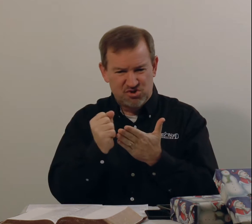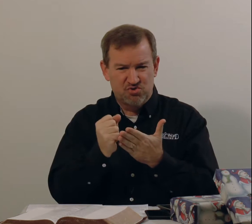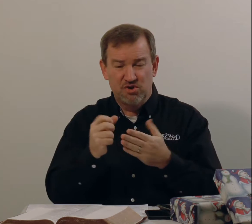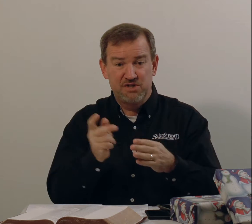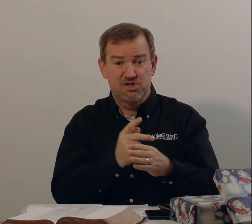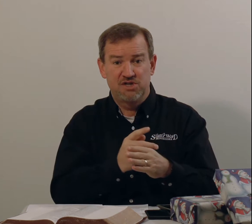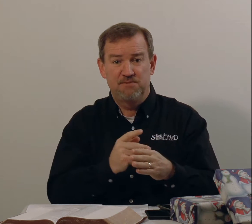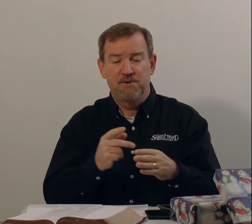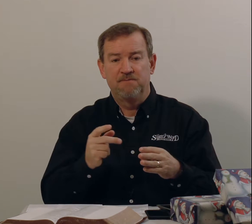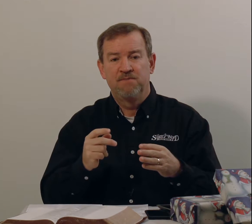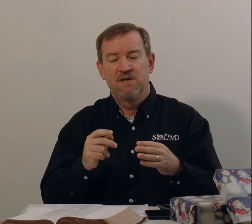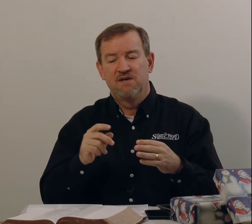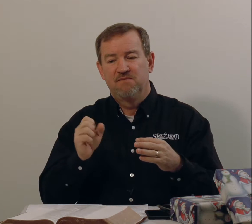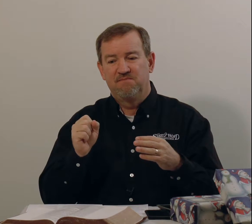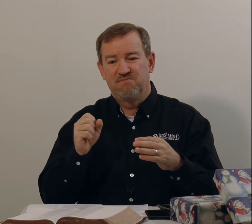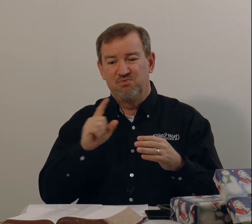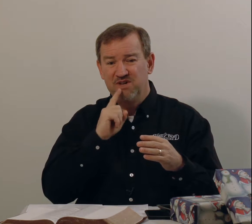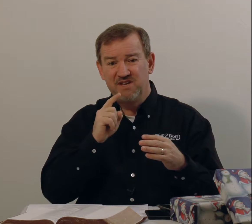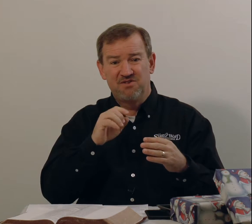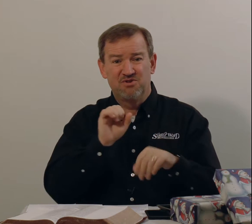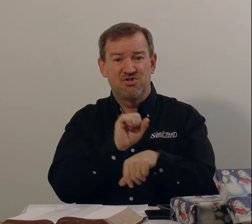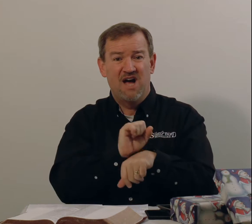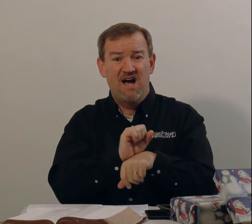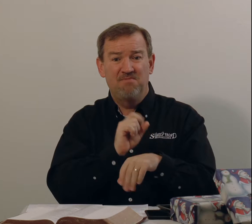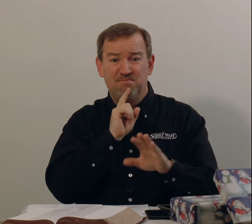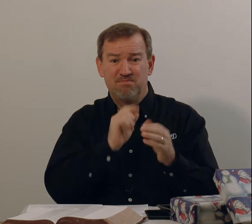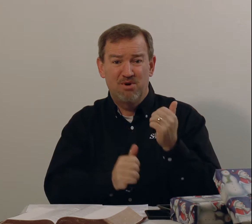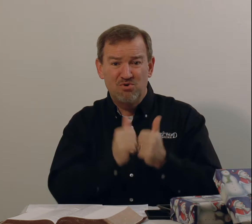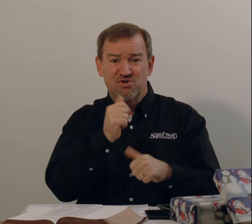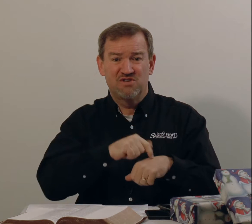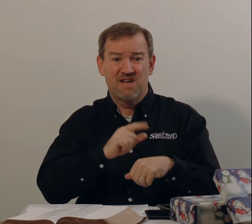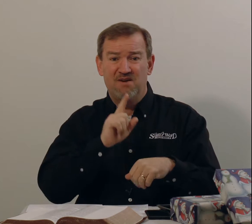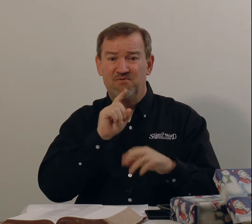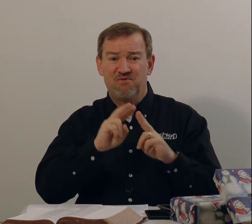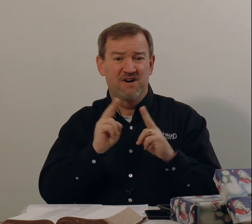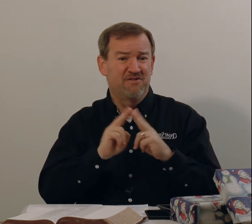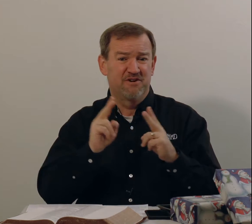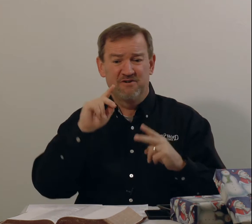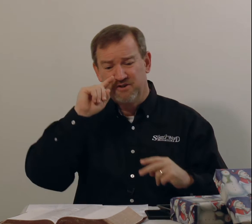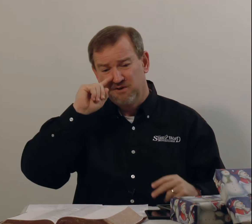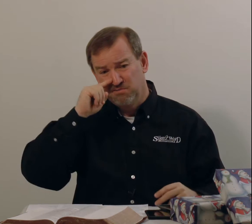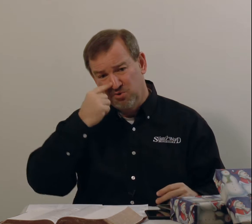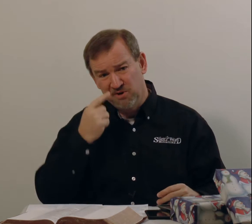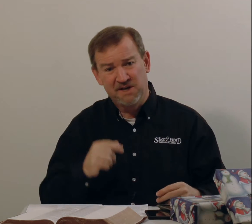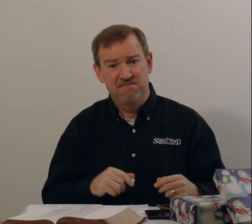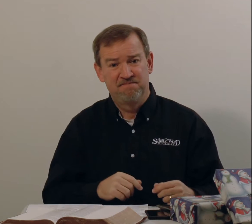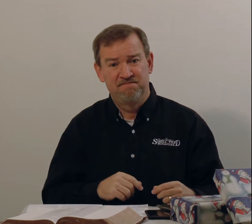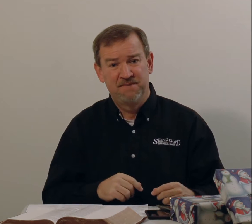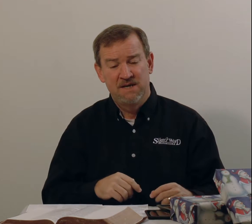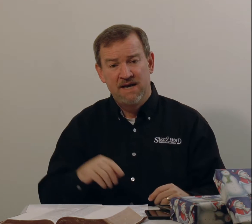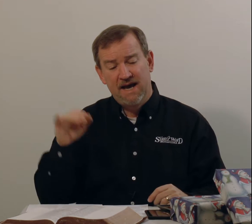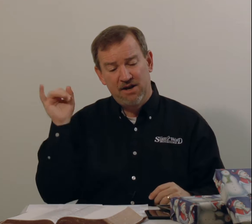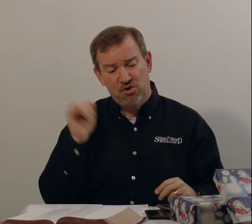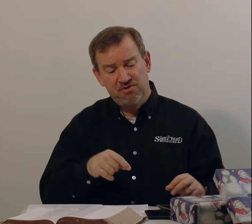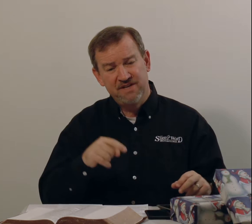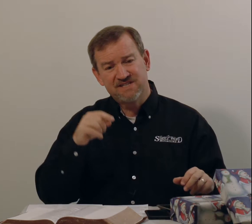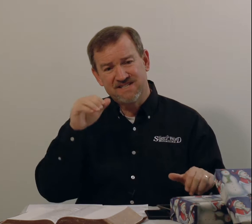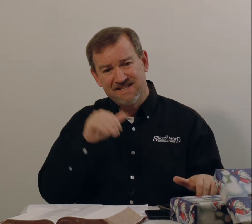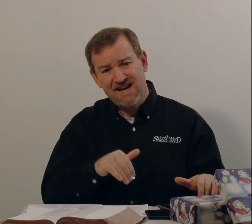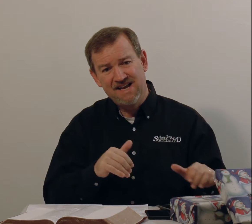destroy the sheep. And really their job, most of the time, very, very, very boring. And on this night,